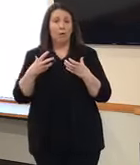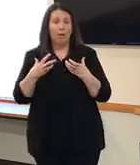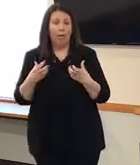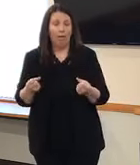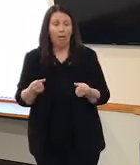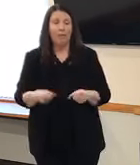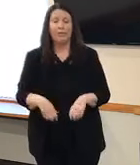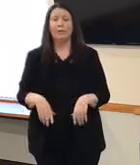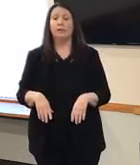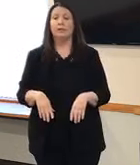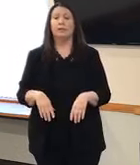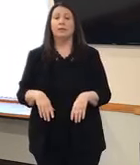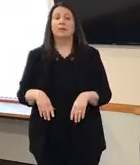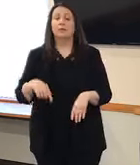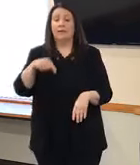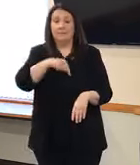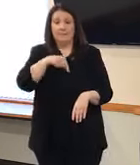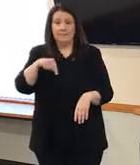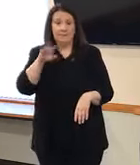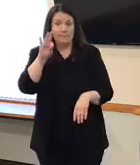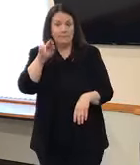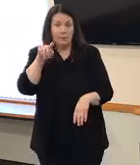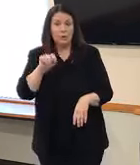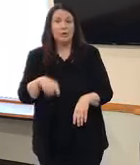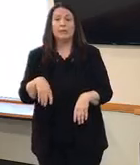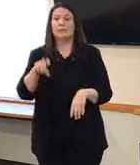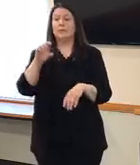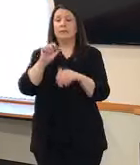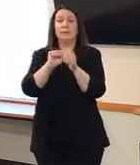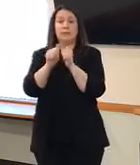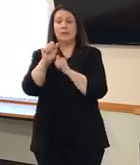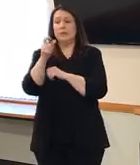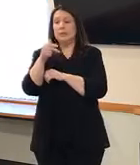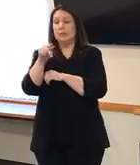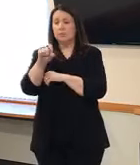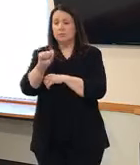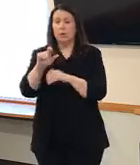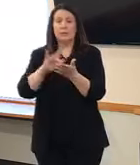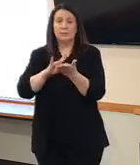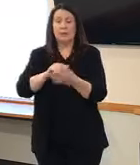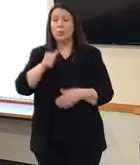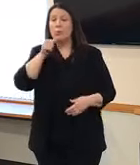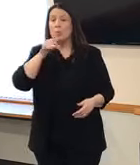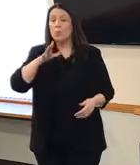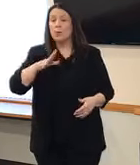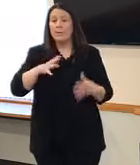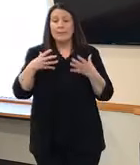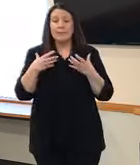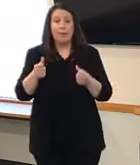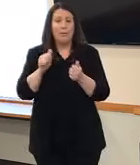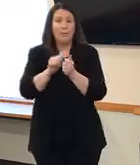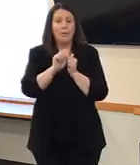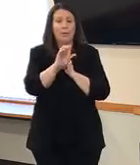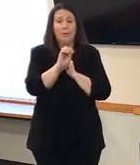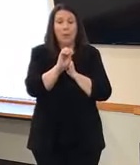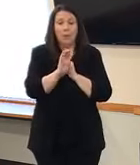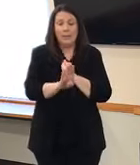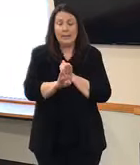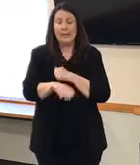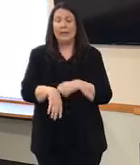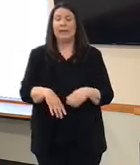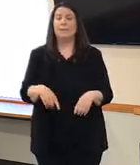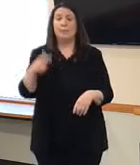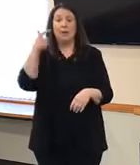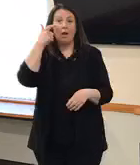podiatry, pulmonology, sports medicine, women's health with OB, ophthalmology.